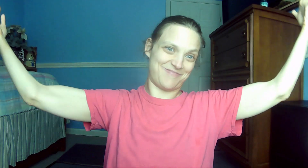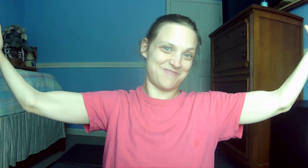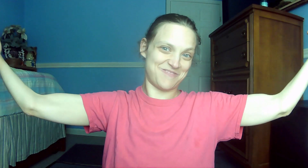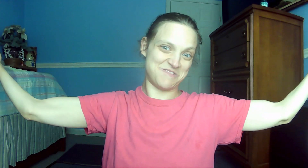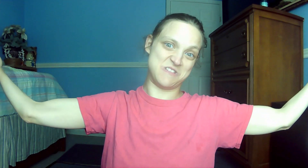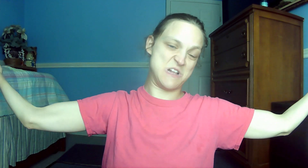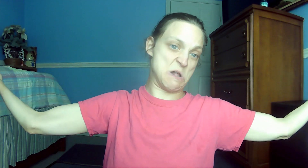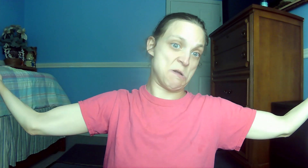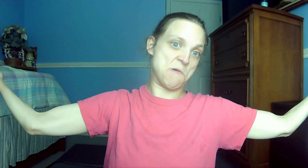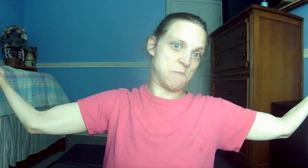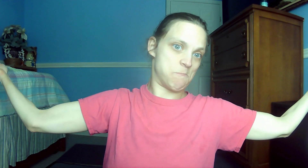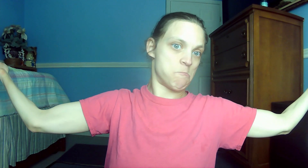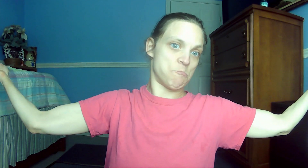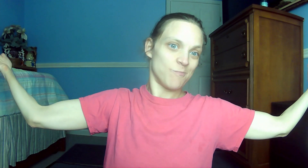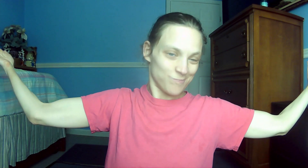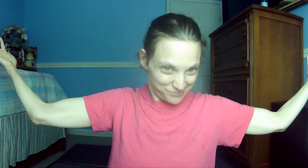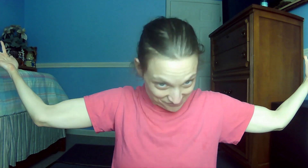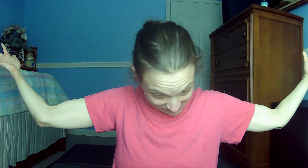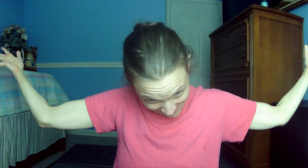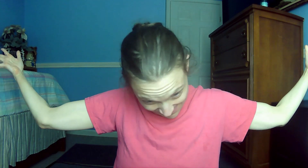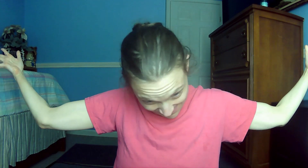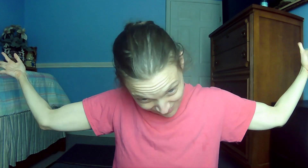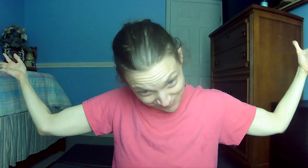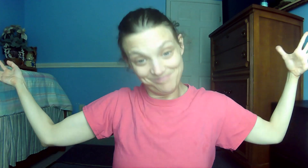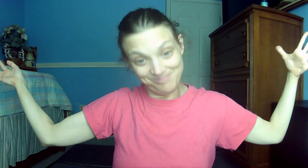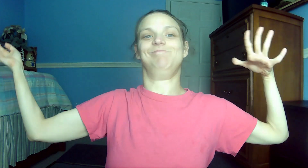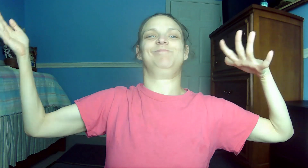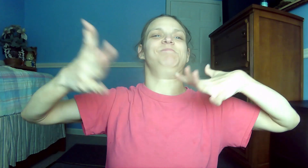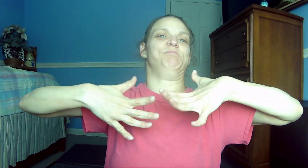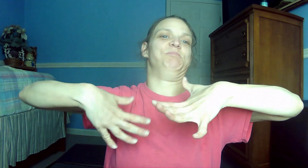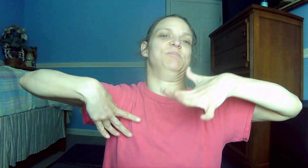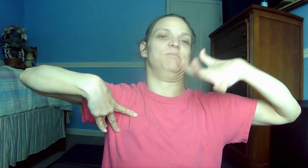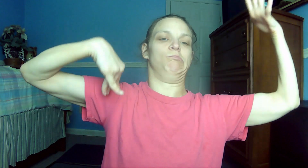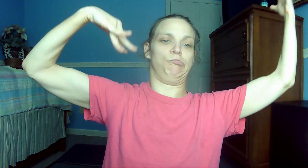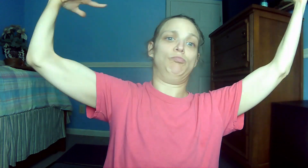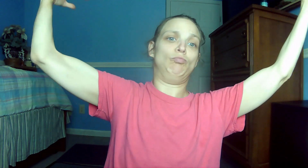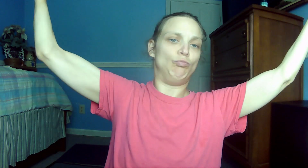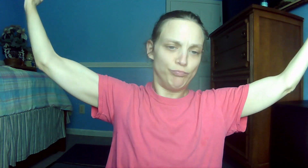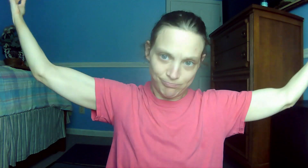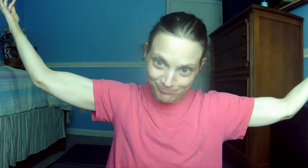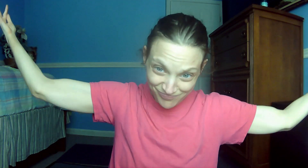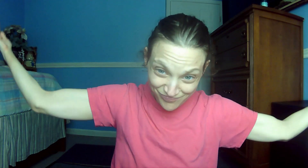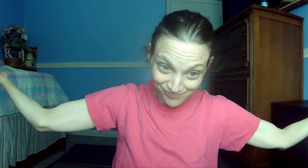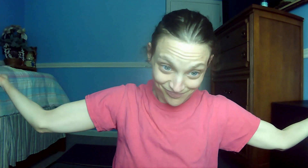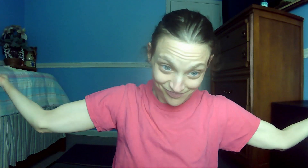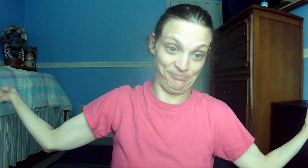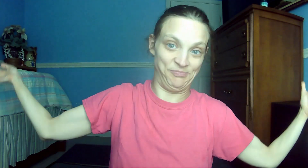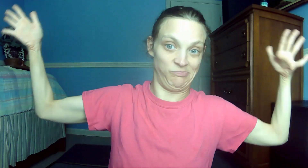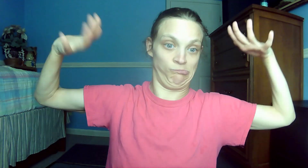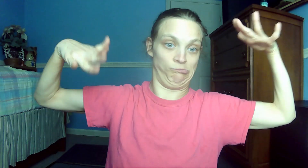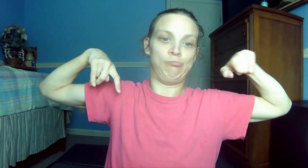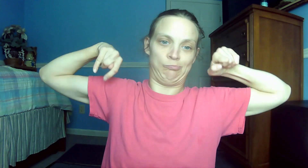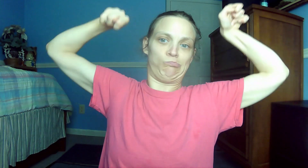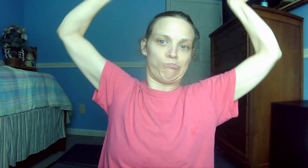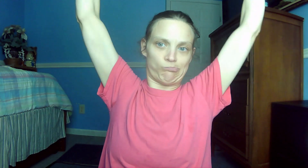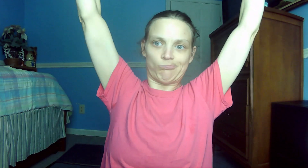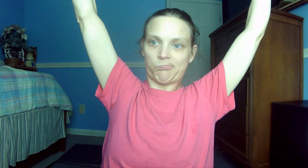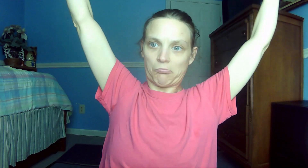for and certain of what we do not see. 84. James 1.2 Consider it pure joy. My brothers and